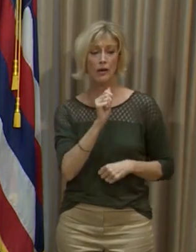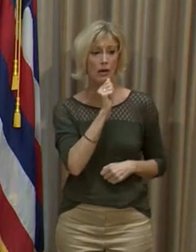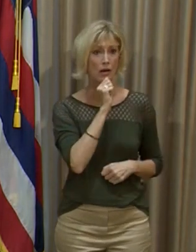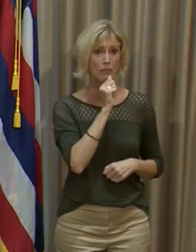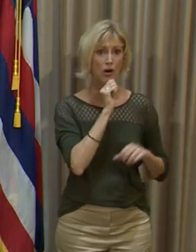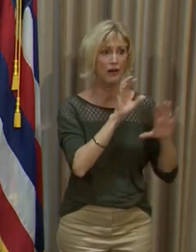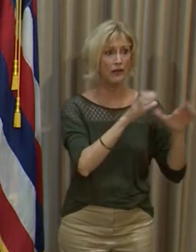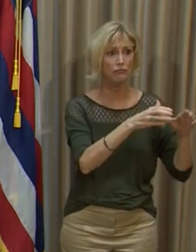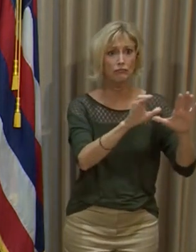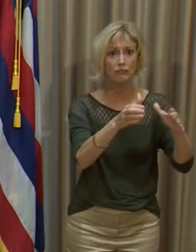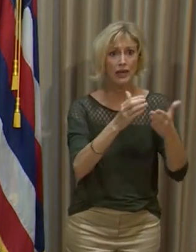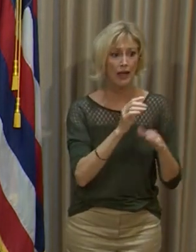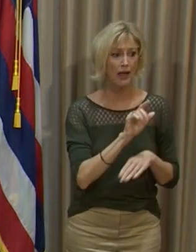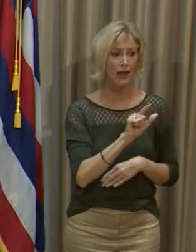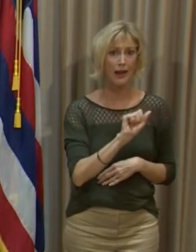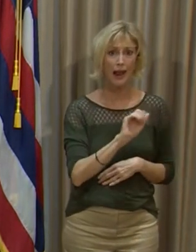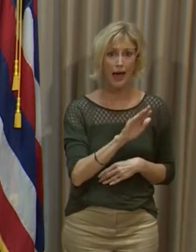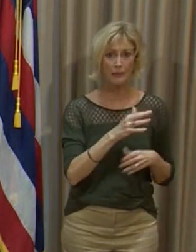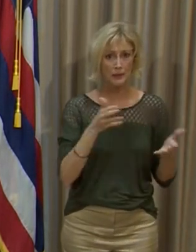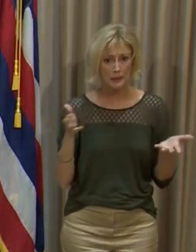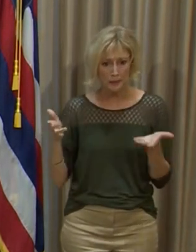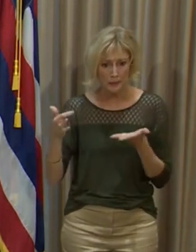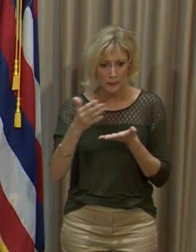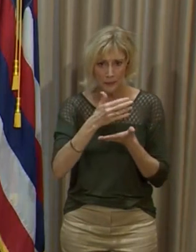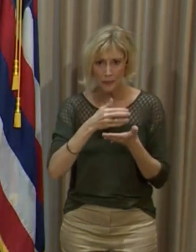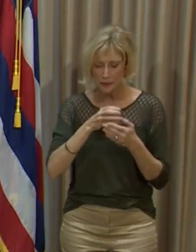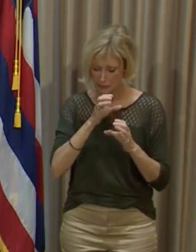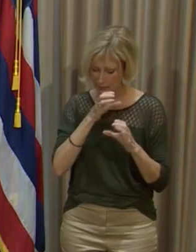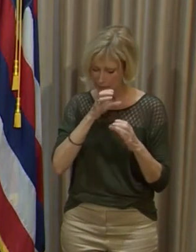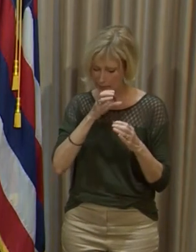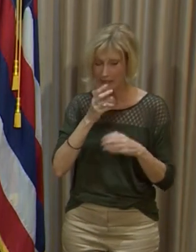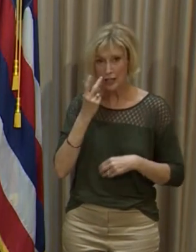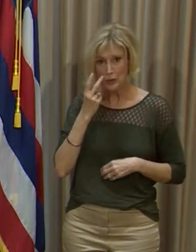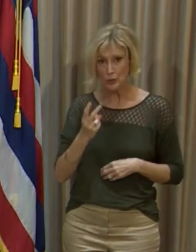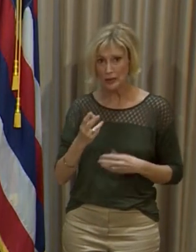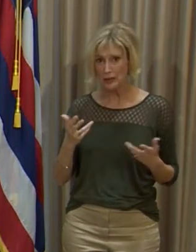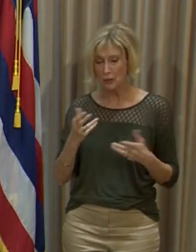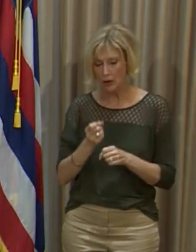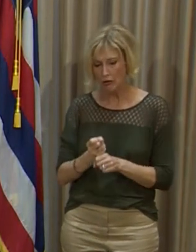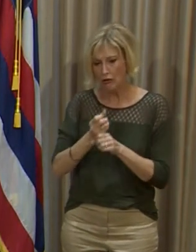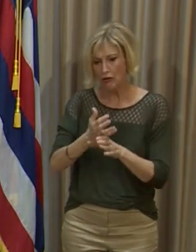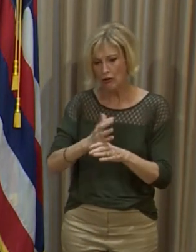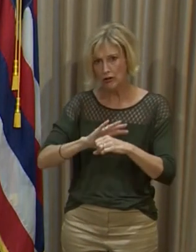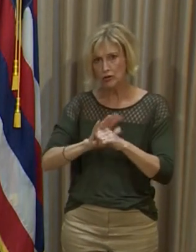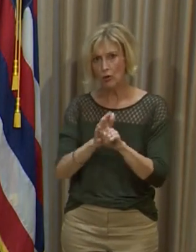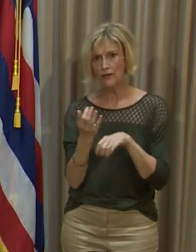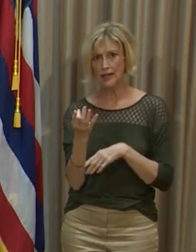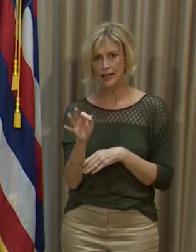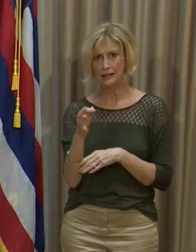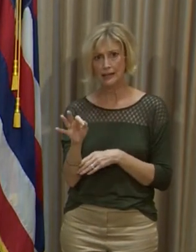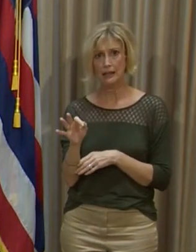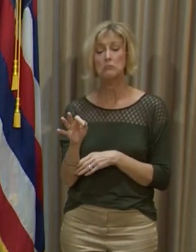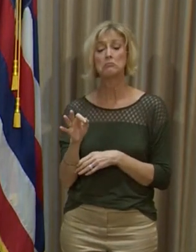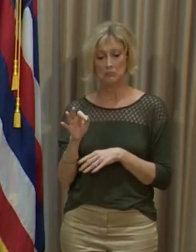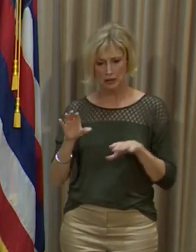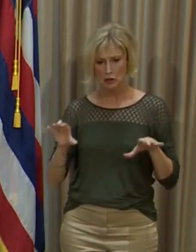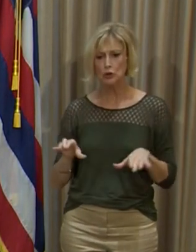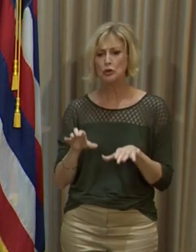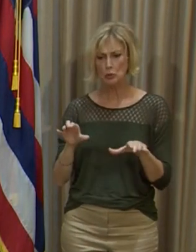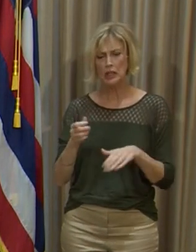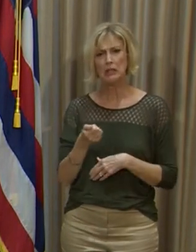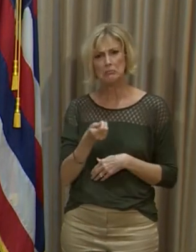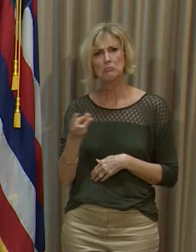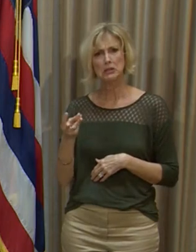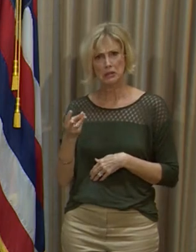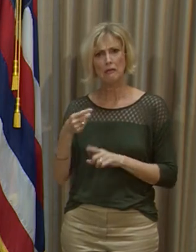labs to collect and examine specimens of the virus that caused COVID-19 and we've been doing this for a number of